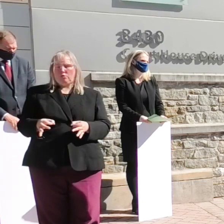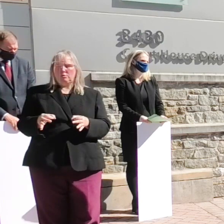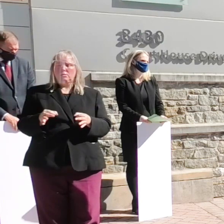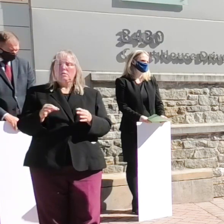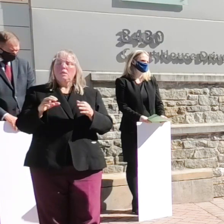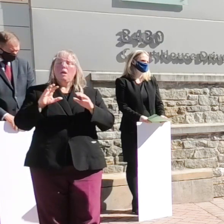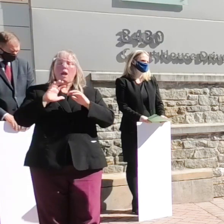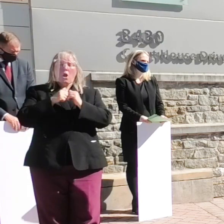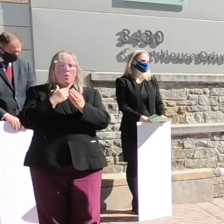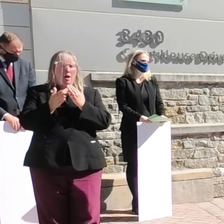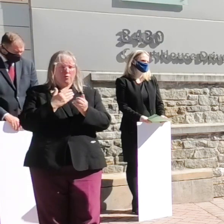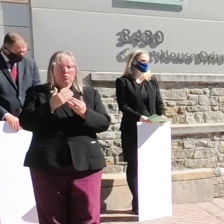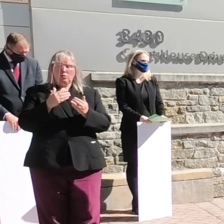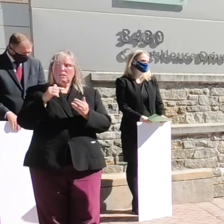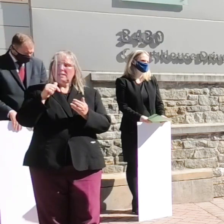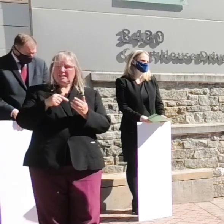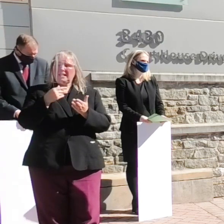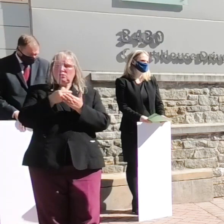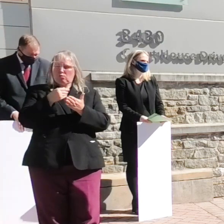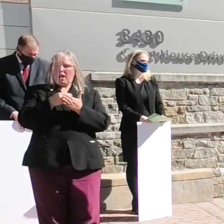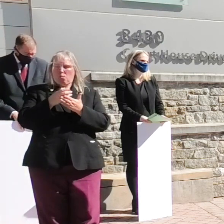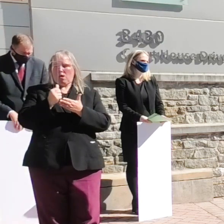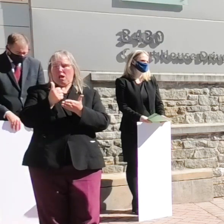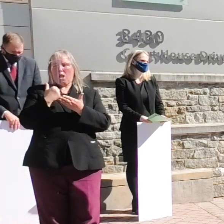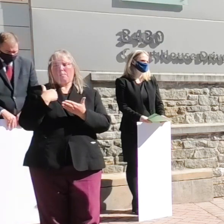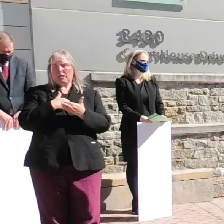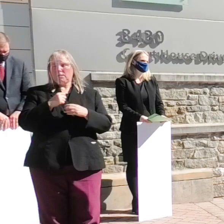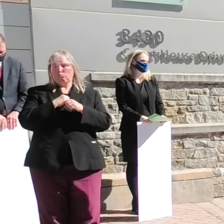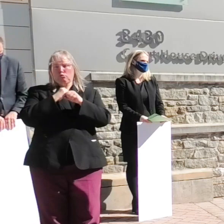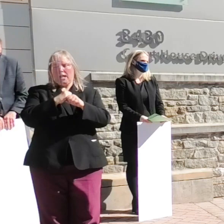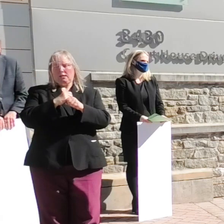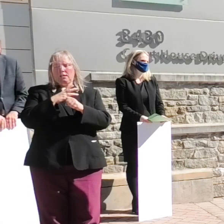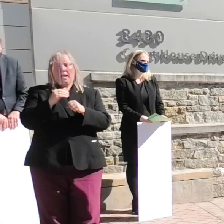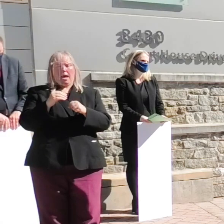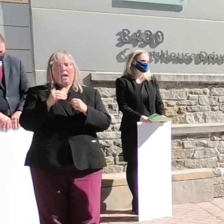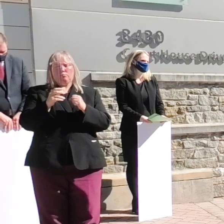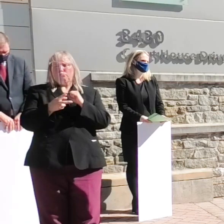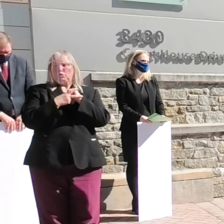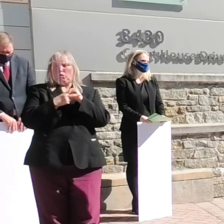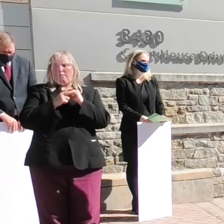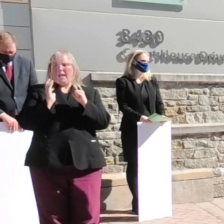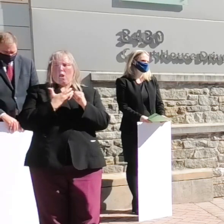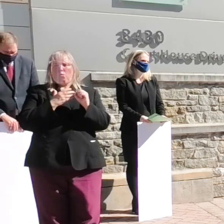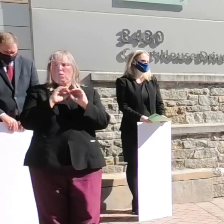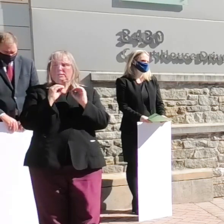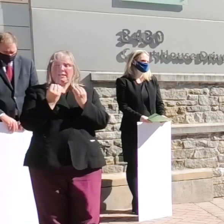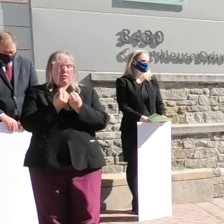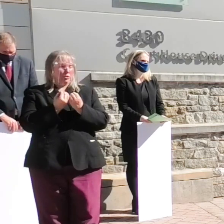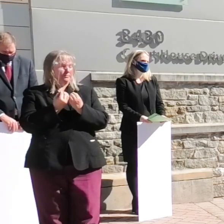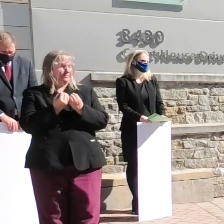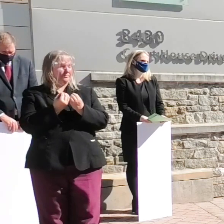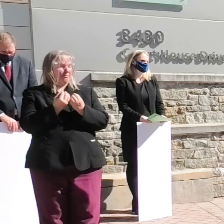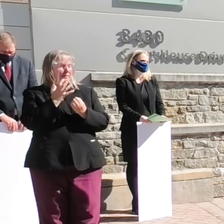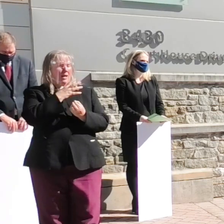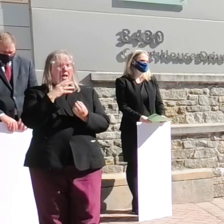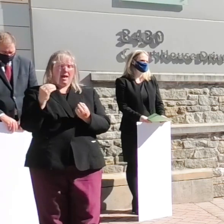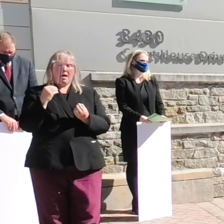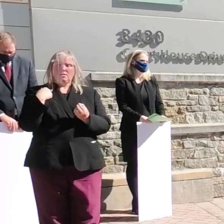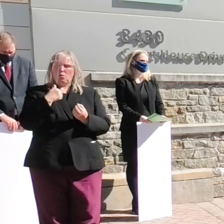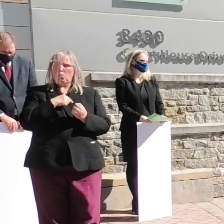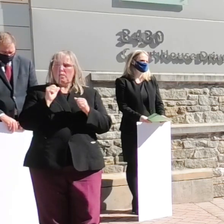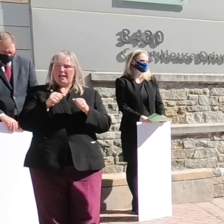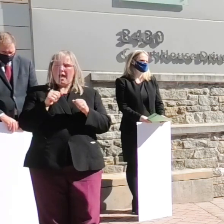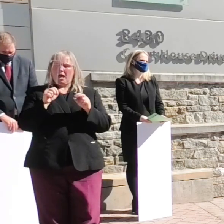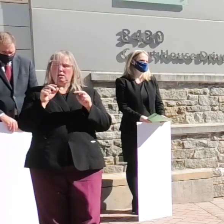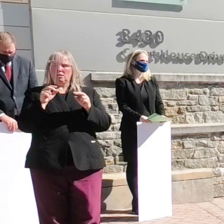this grant will help us to protect and preserve our organization and we can